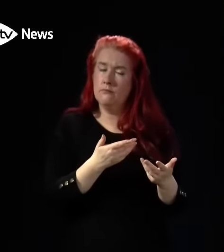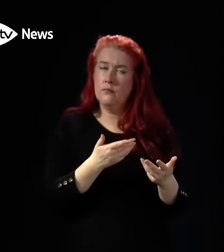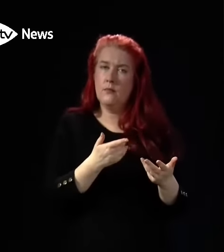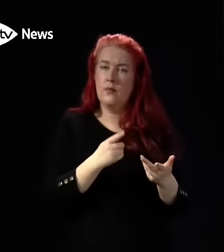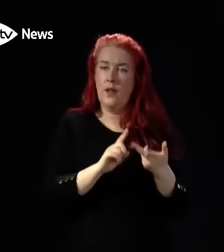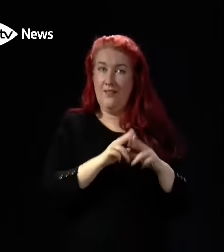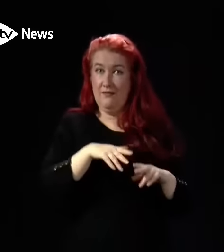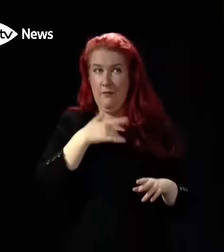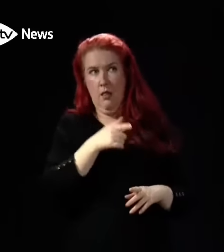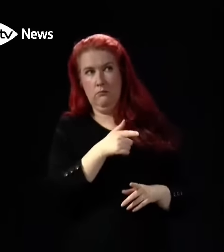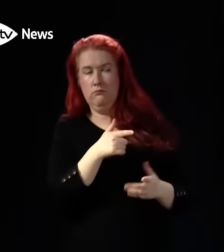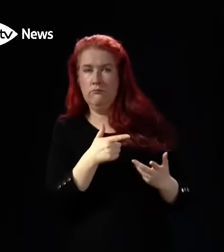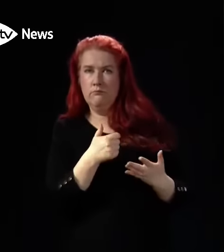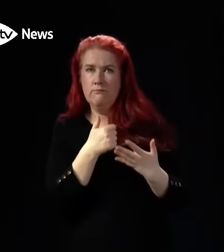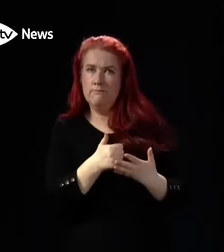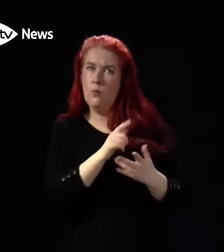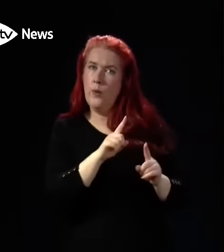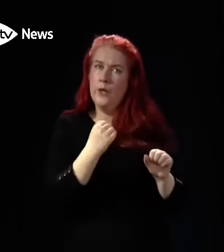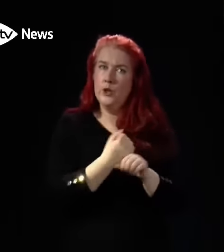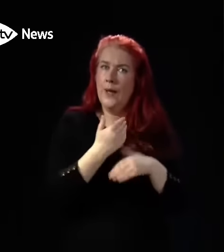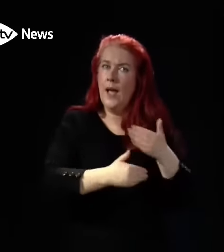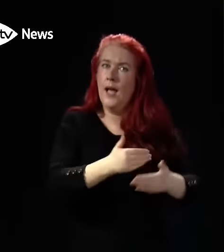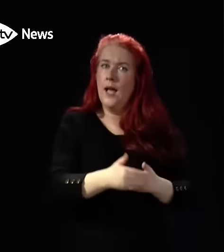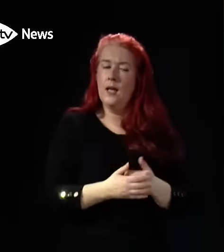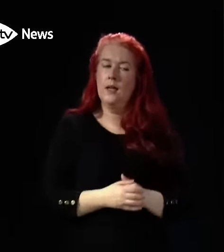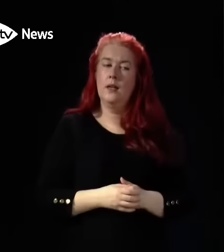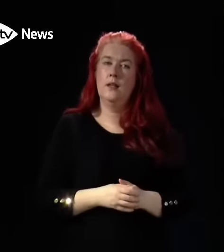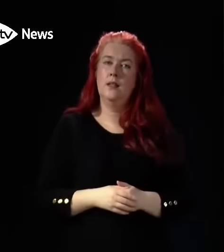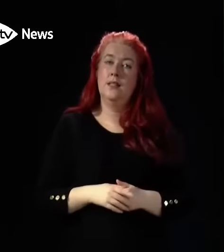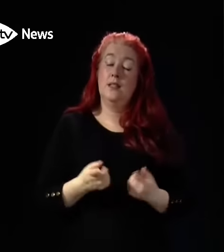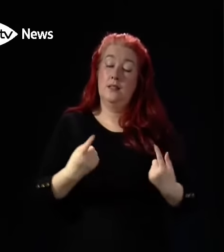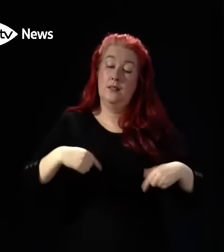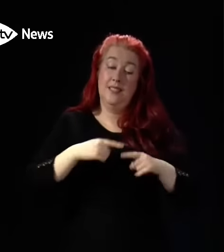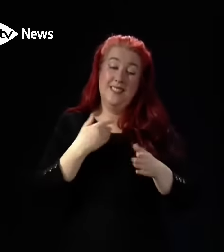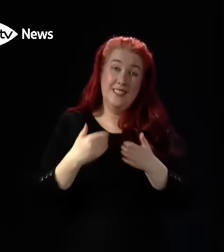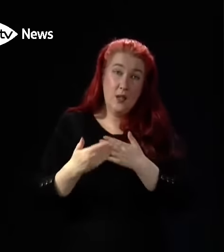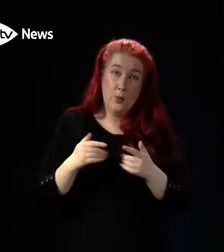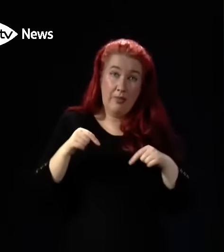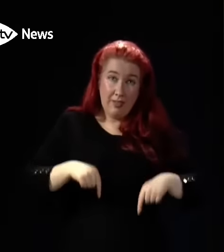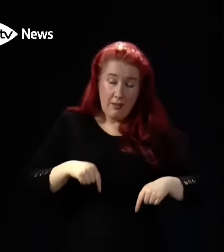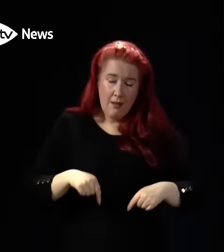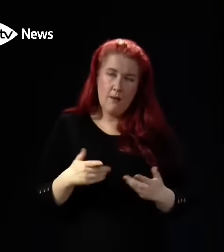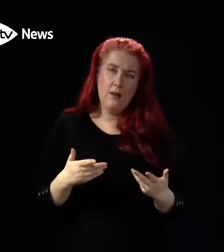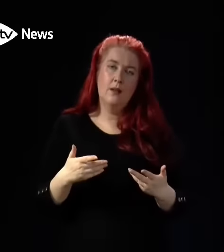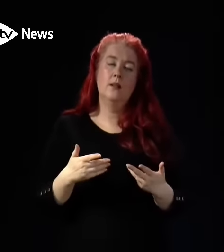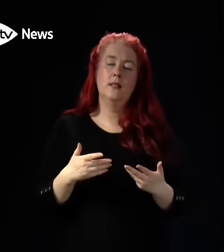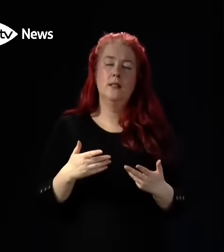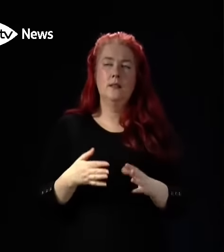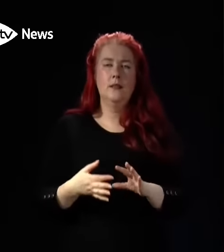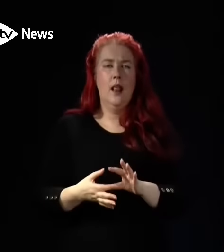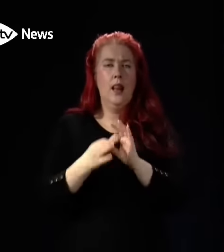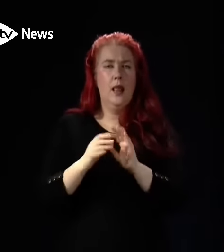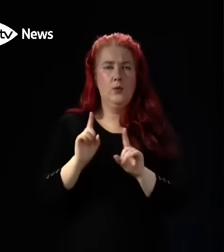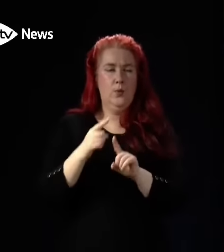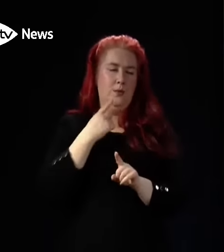to do that as quickly as possible. But what we're dealing with here, and it goes back to some of what I said earlier on, because